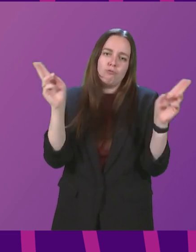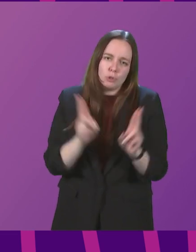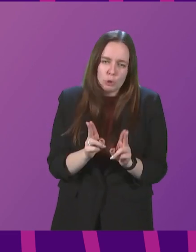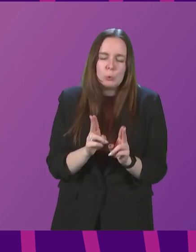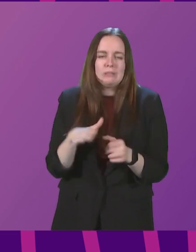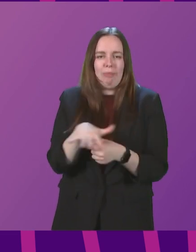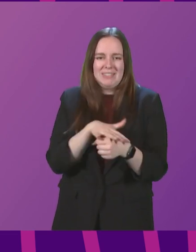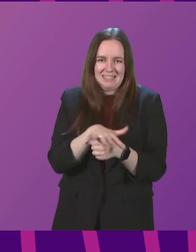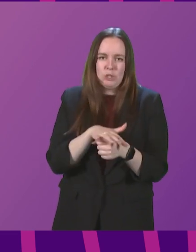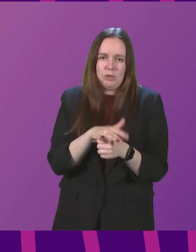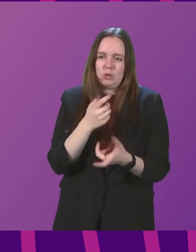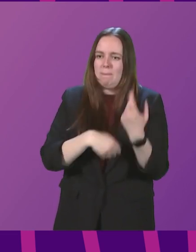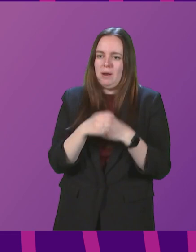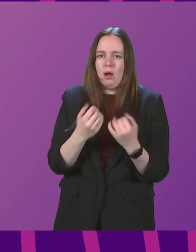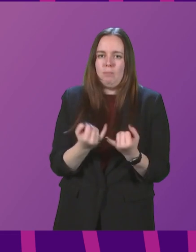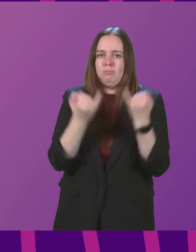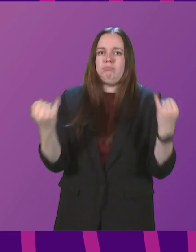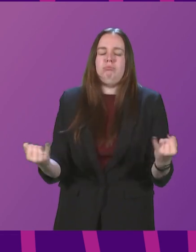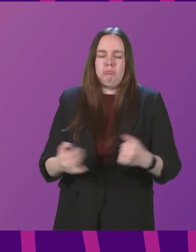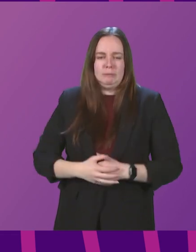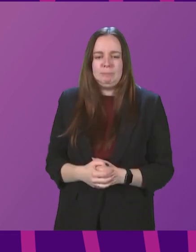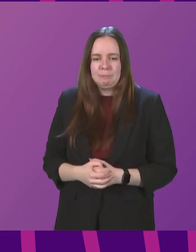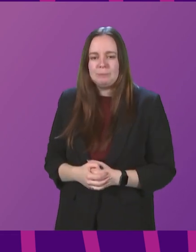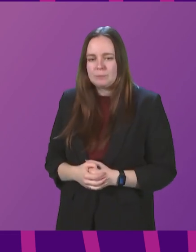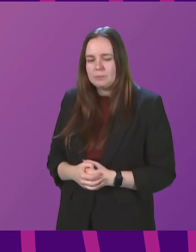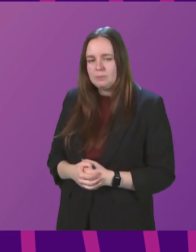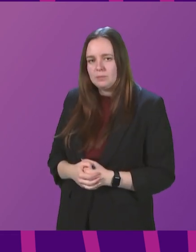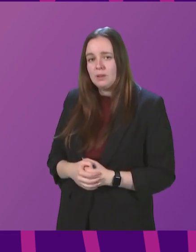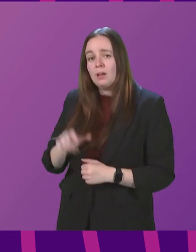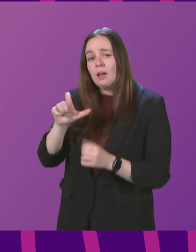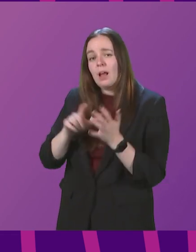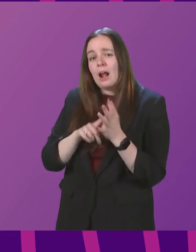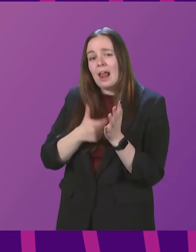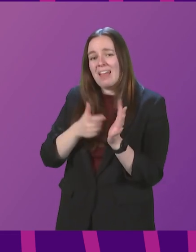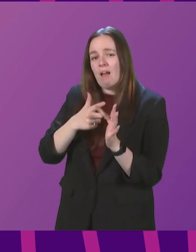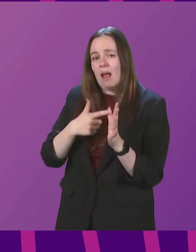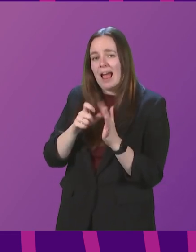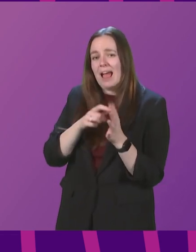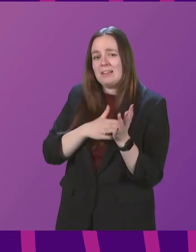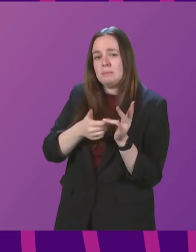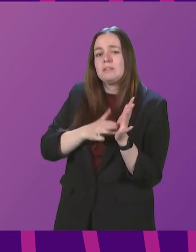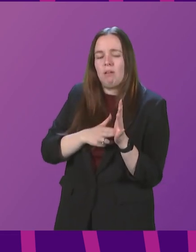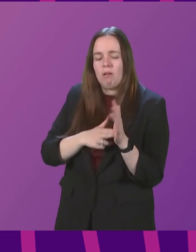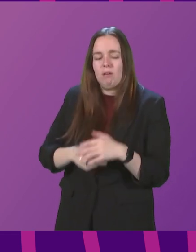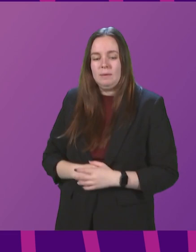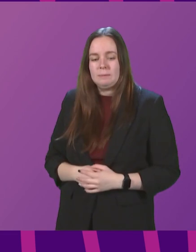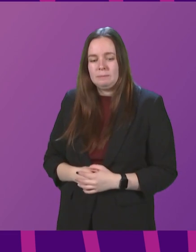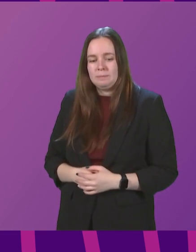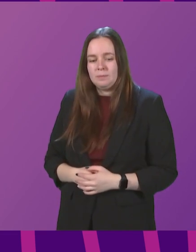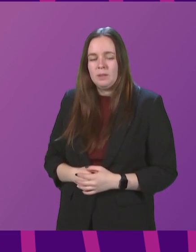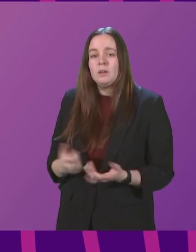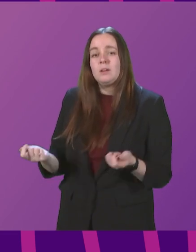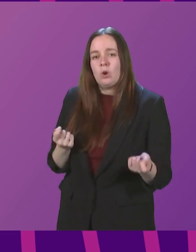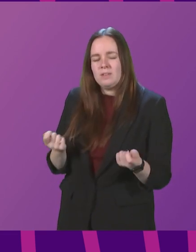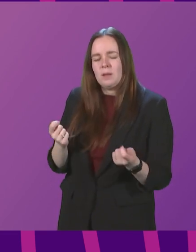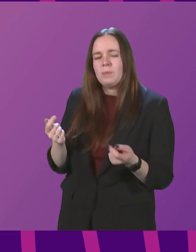the situation going into reverse again. Clare Adamson, to be followed by Russell Finlay. Officer, First